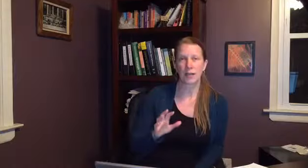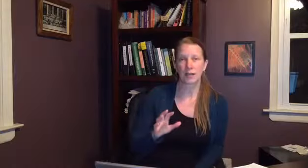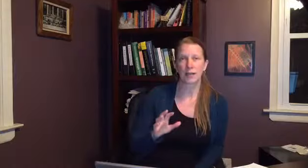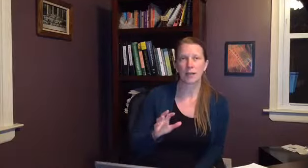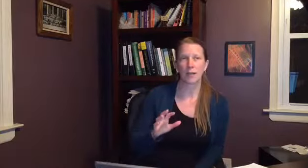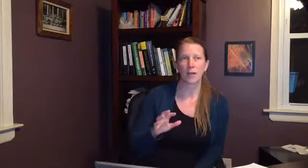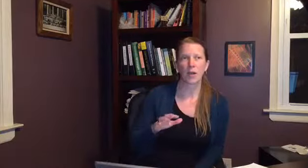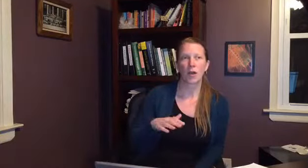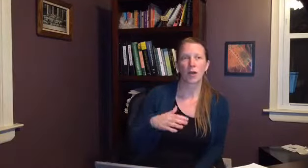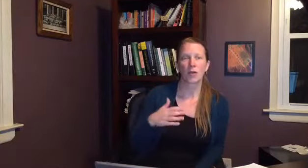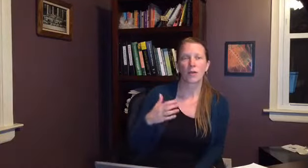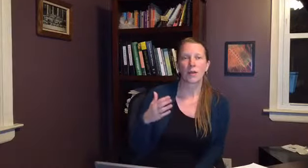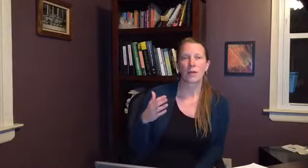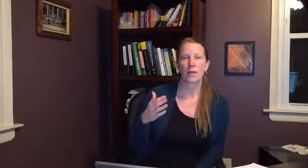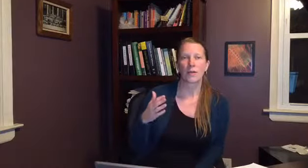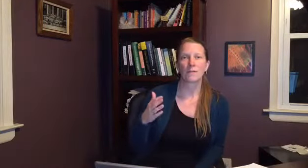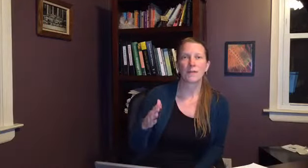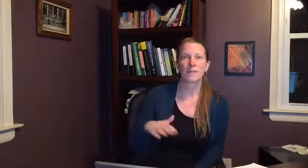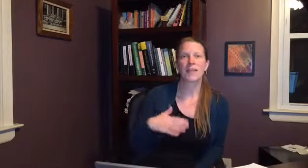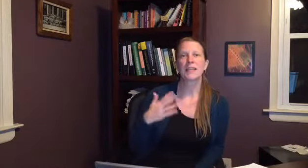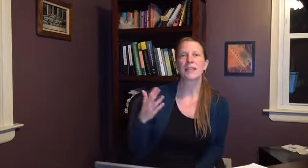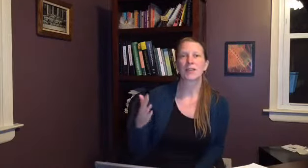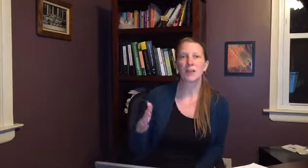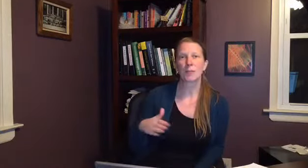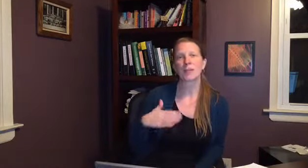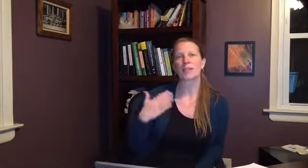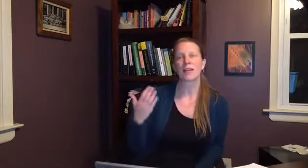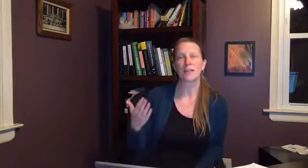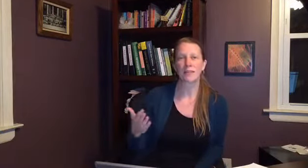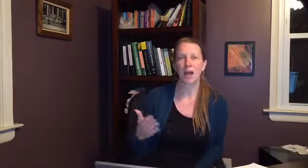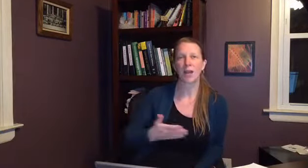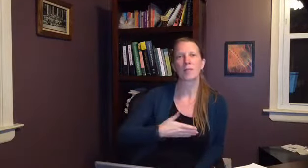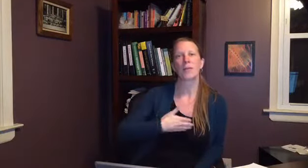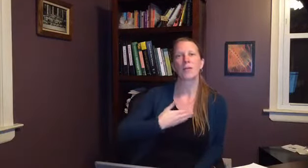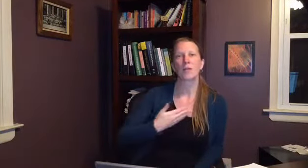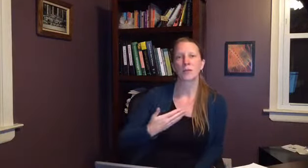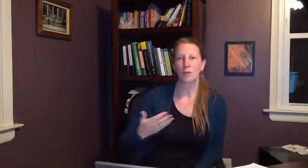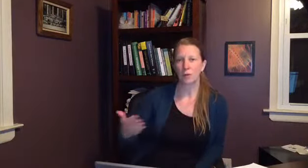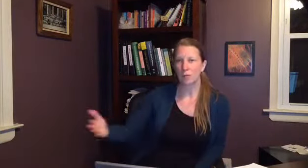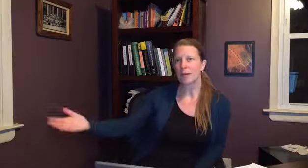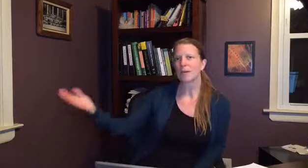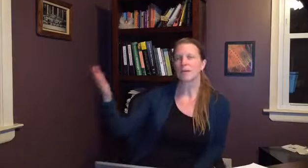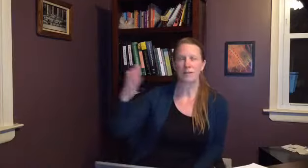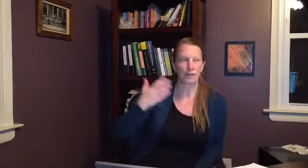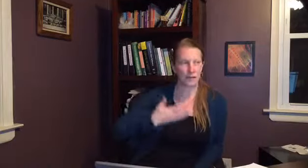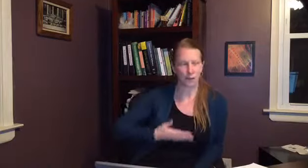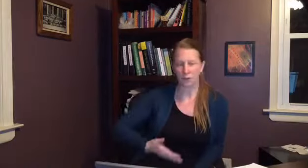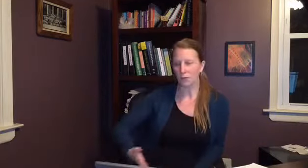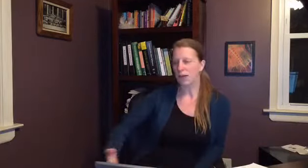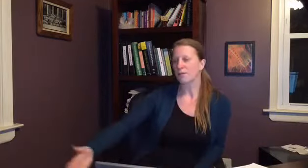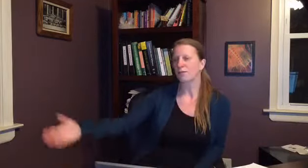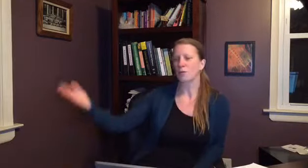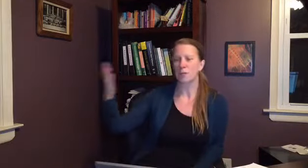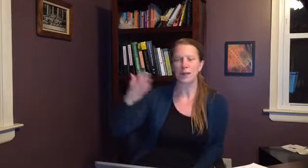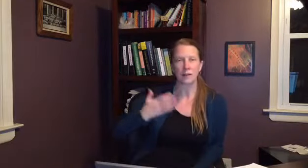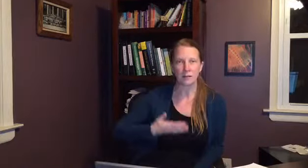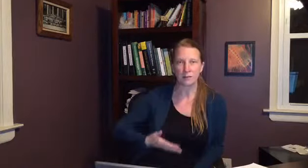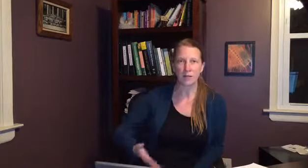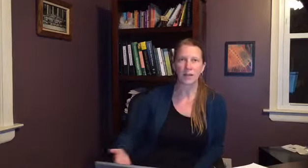15 to 30 percent of the time when you will be of you know of your life you will be shedding